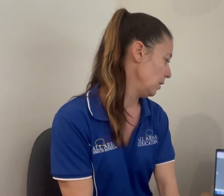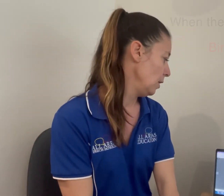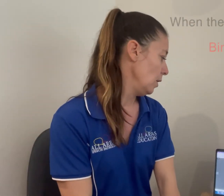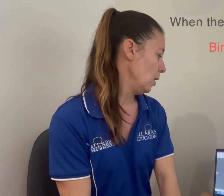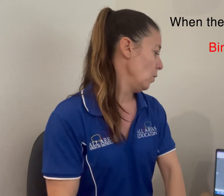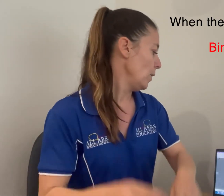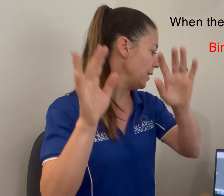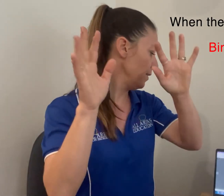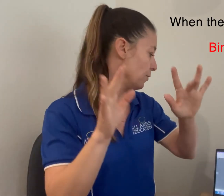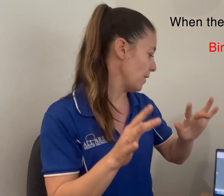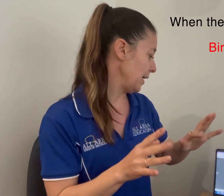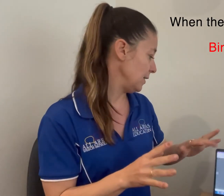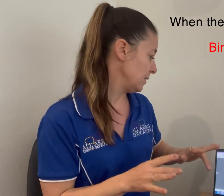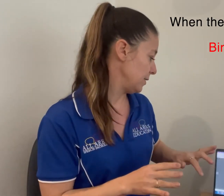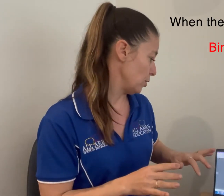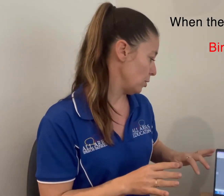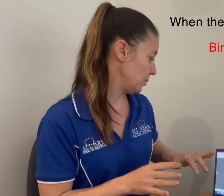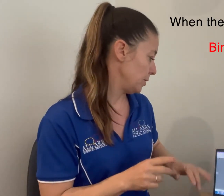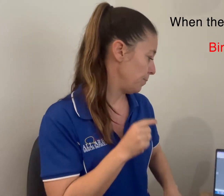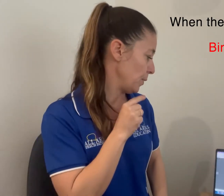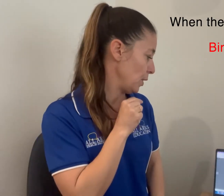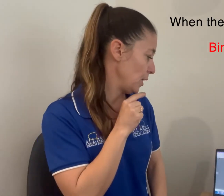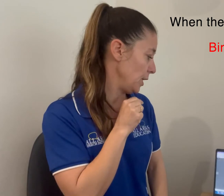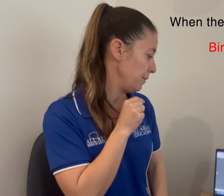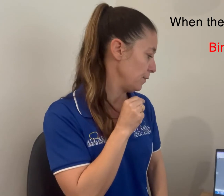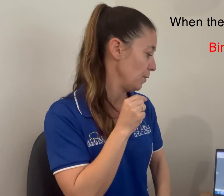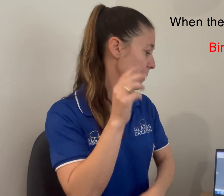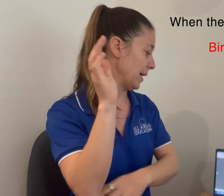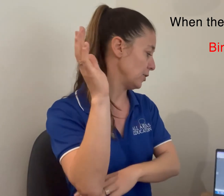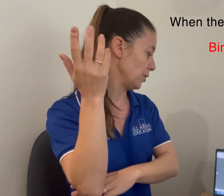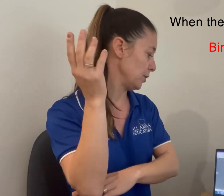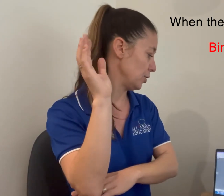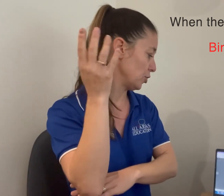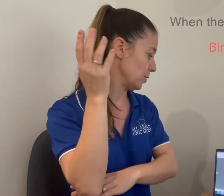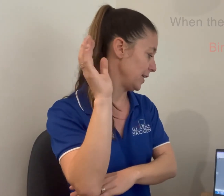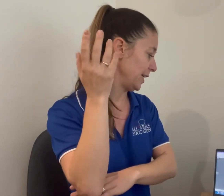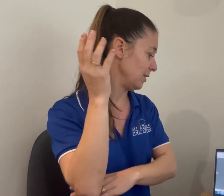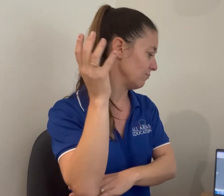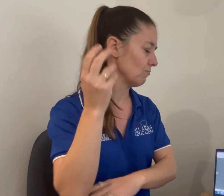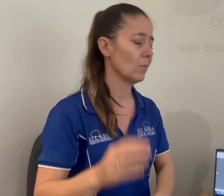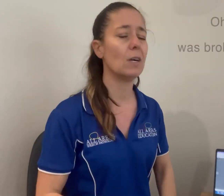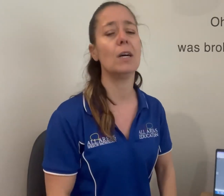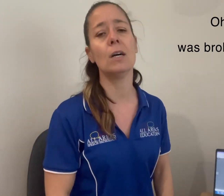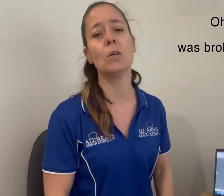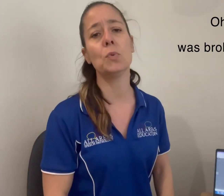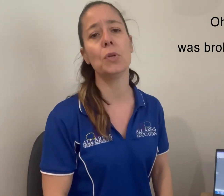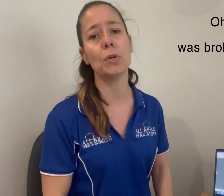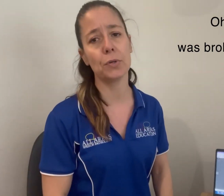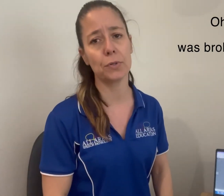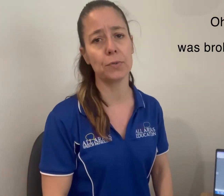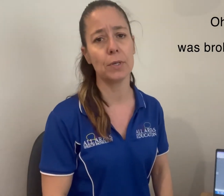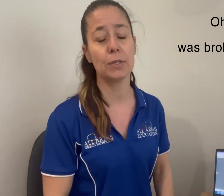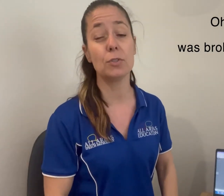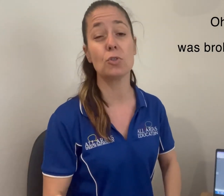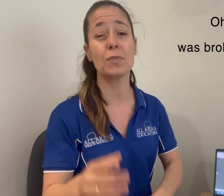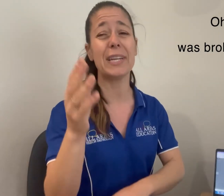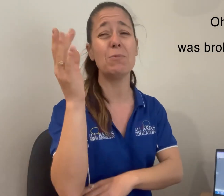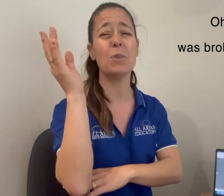When the rain stopped, Birdie flew back to her tree. Oh no, her tree was